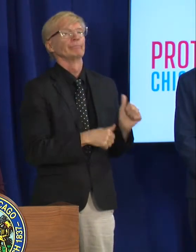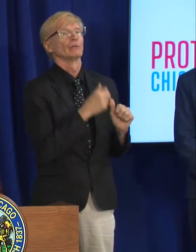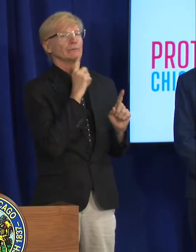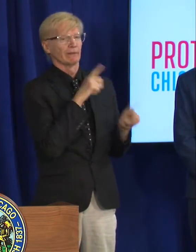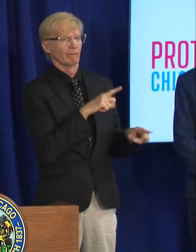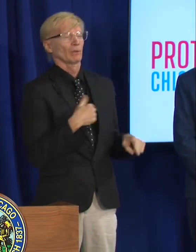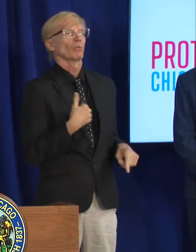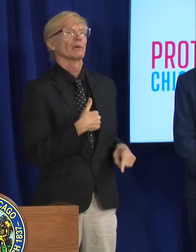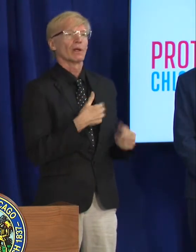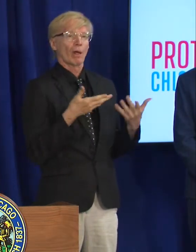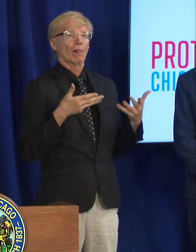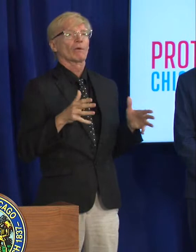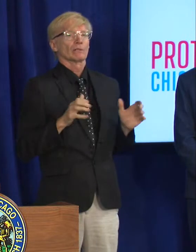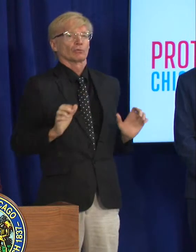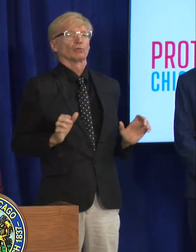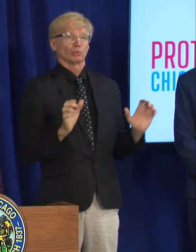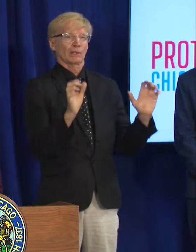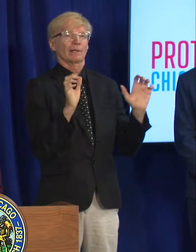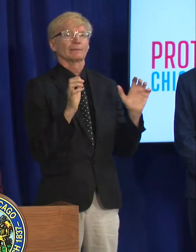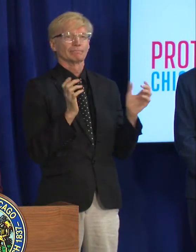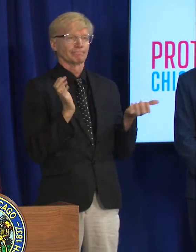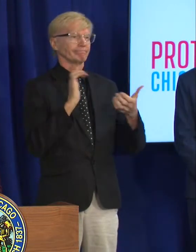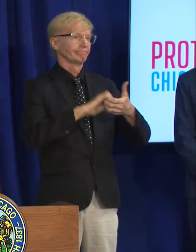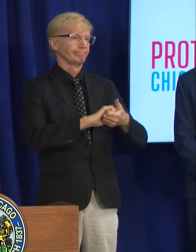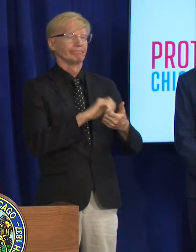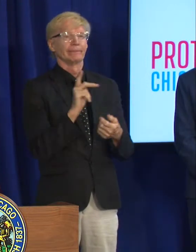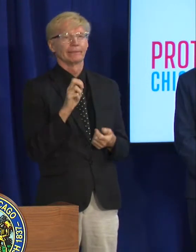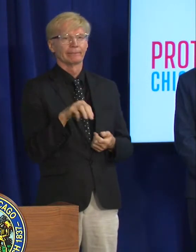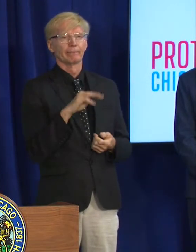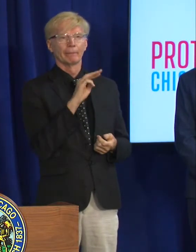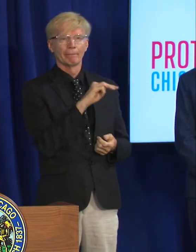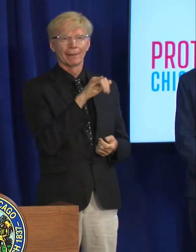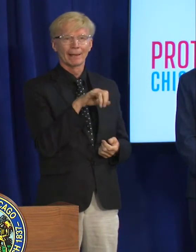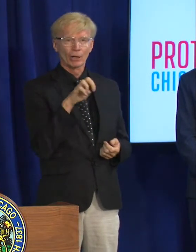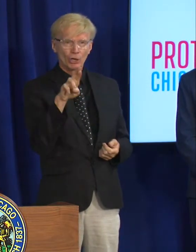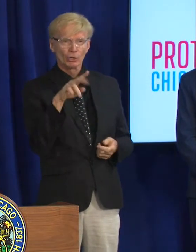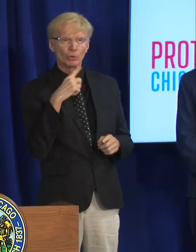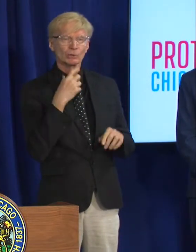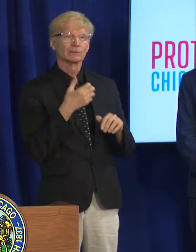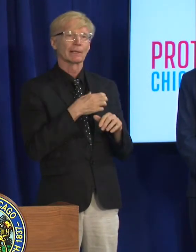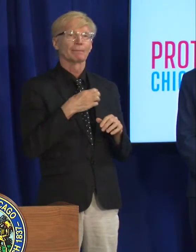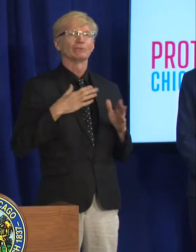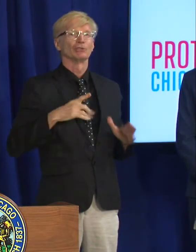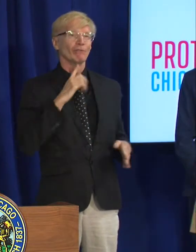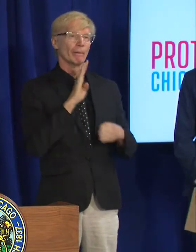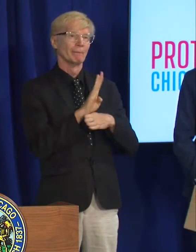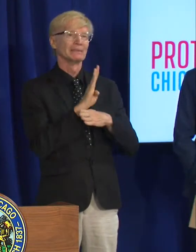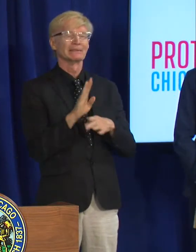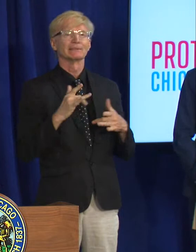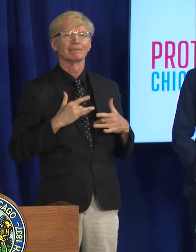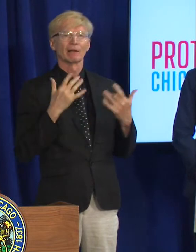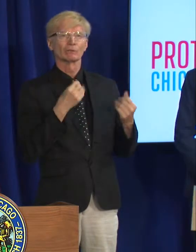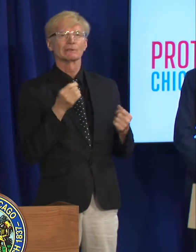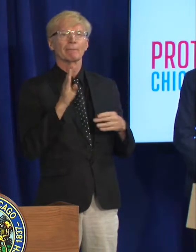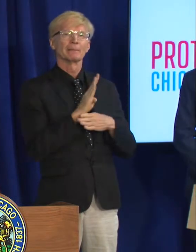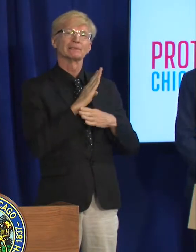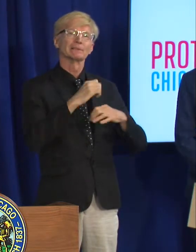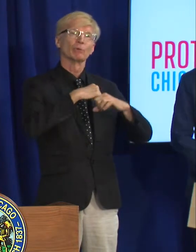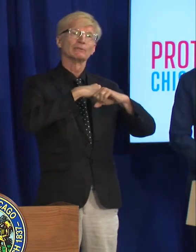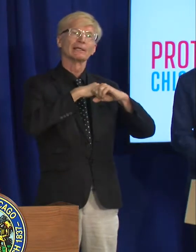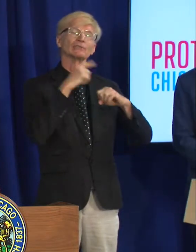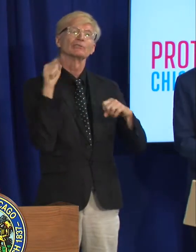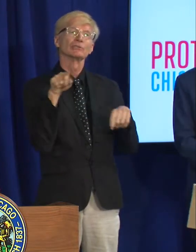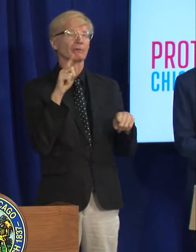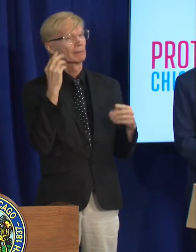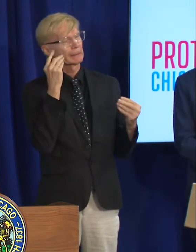of this so um we've been working with ken meyer uh who's the commissioner of business affairs and consumer protection really thinking about